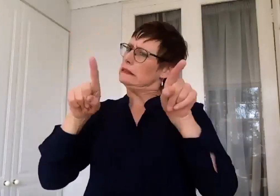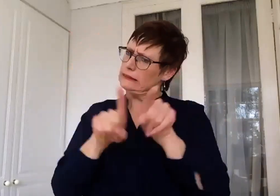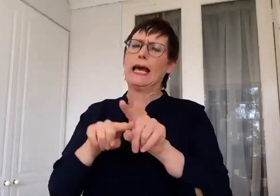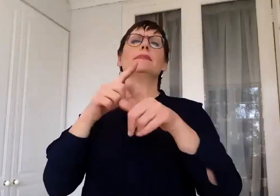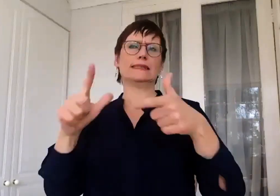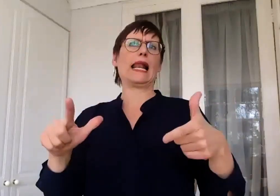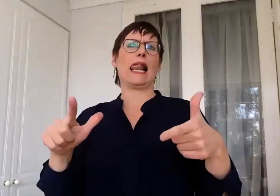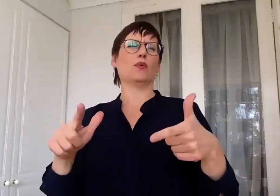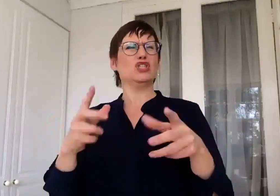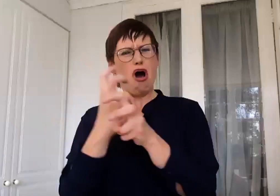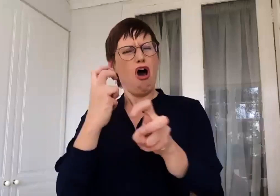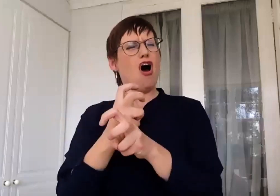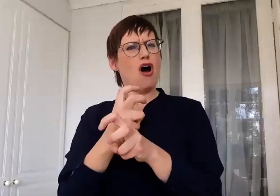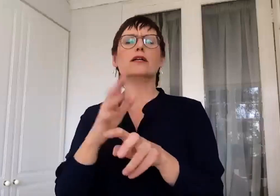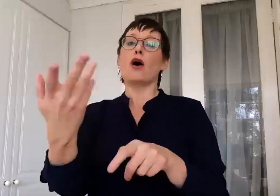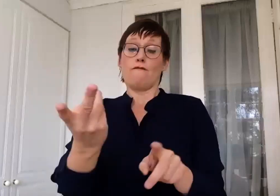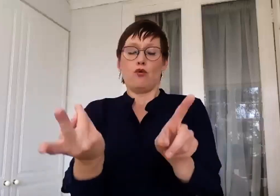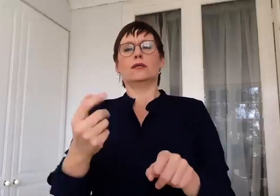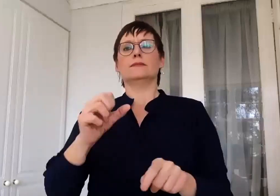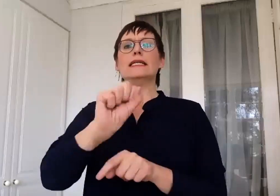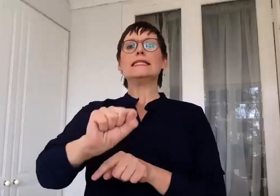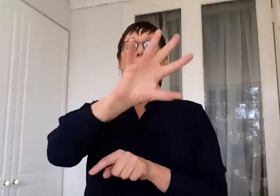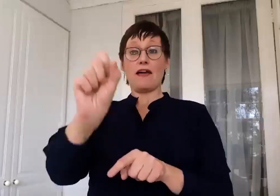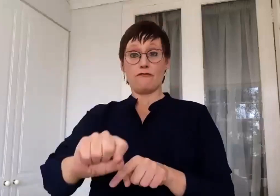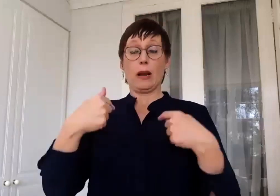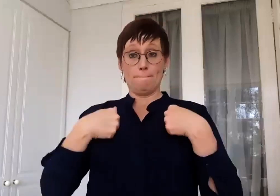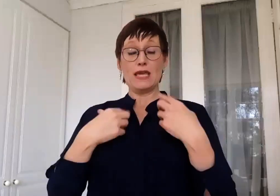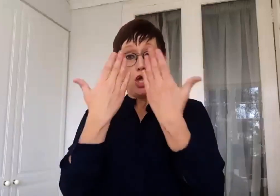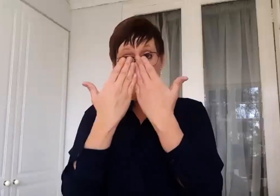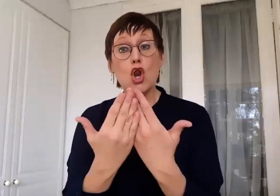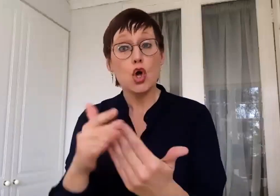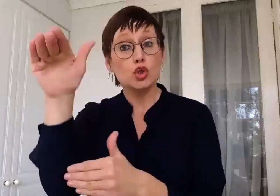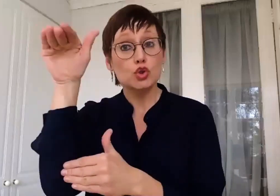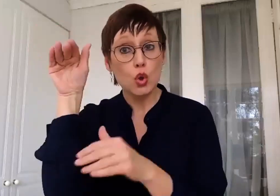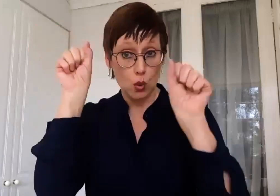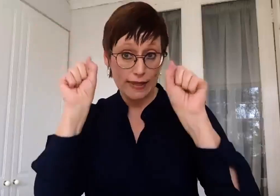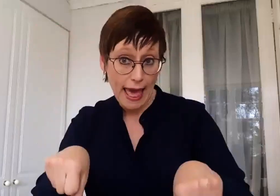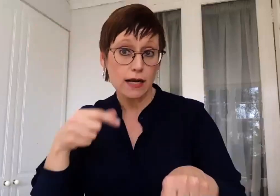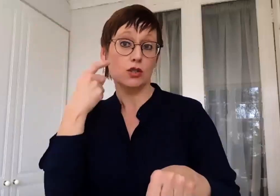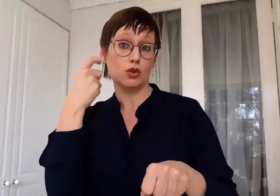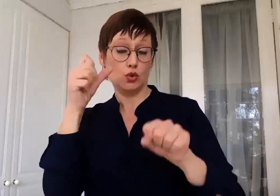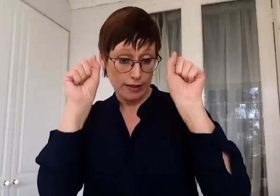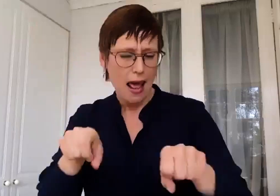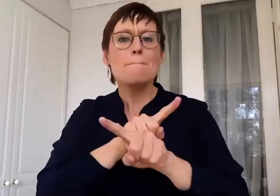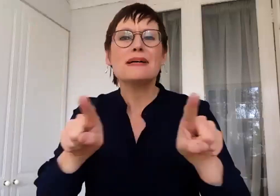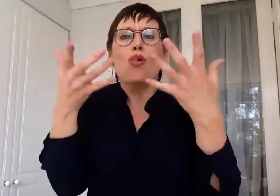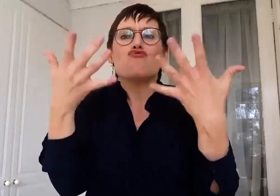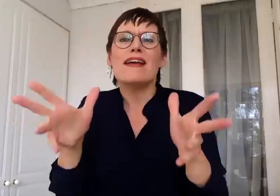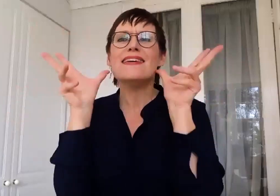would probably say, for example, for a South African, I've heard Zulu, I've heard Zulu, I've heard Xhosa. So I've had